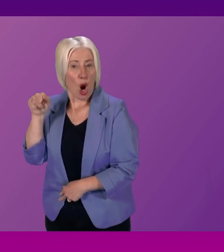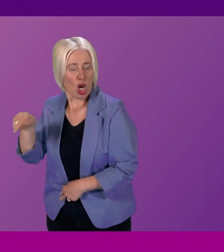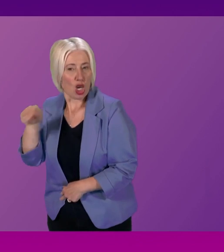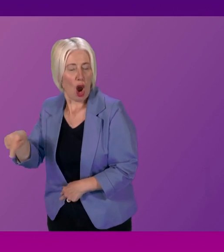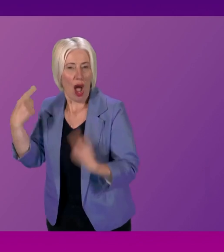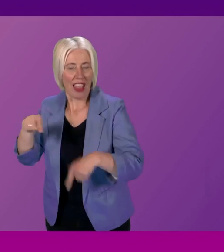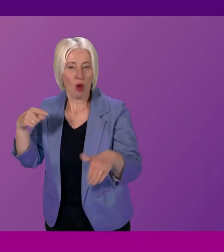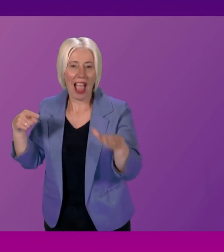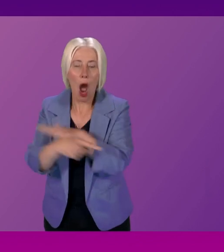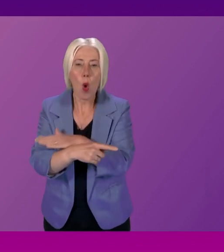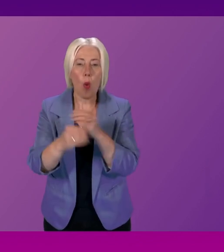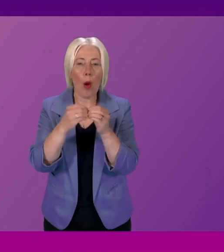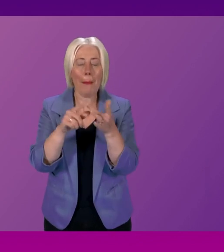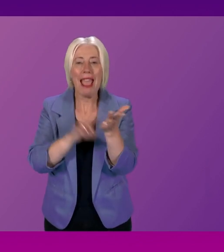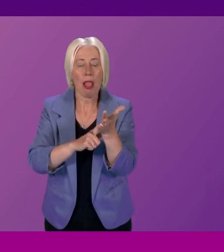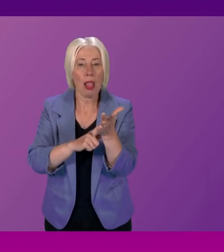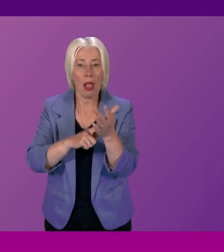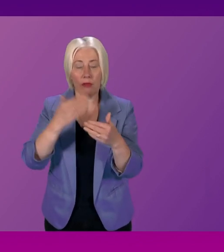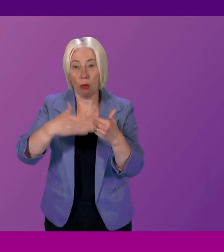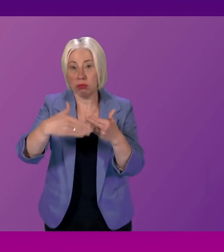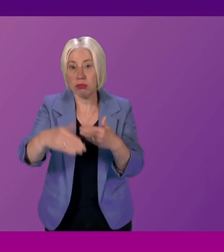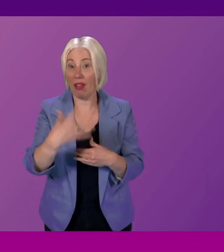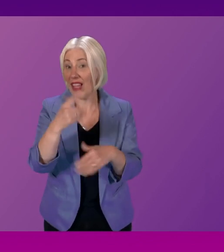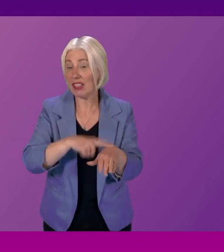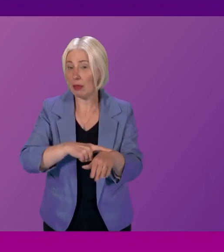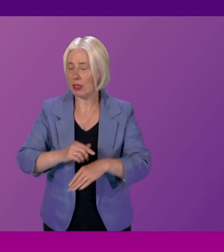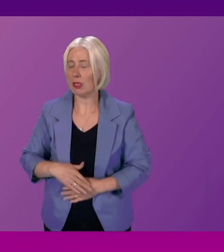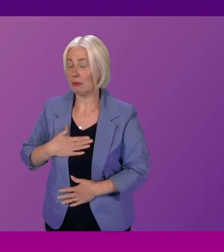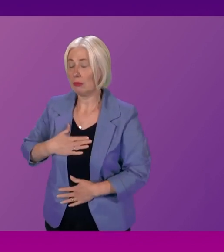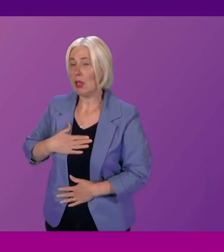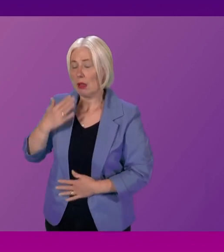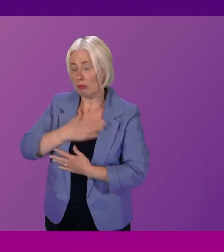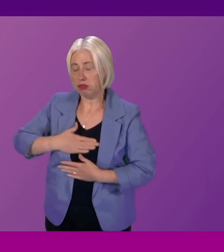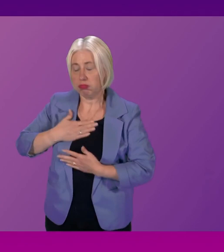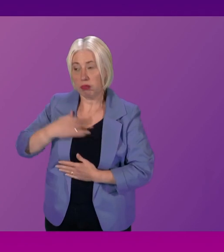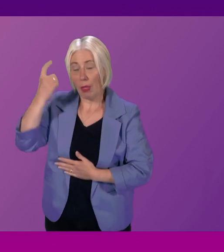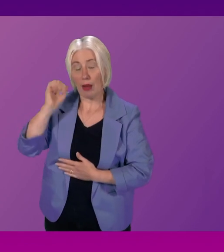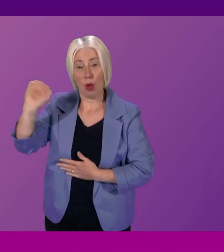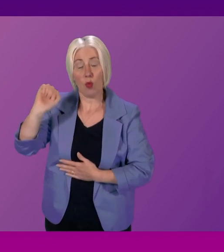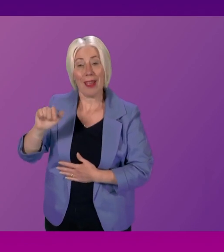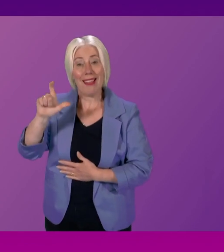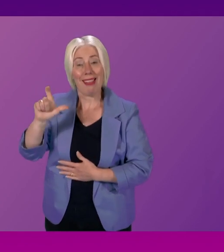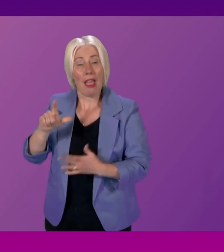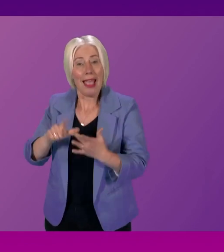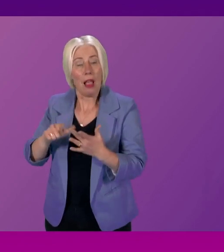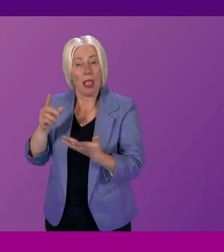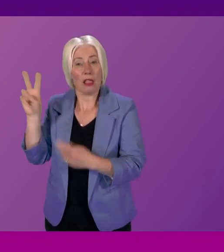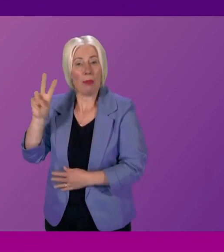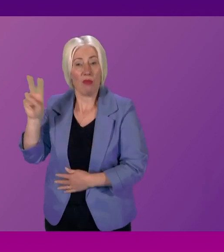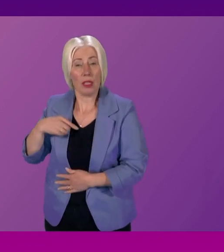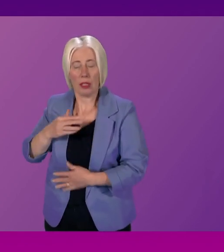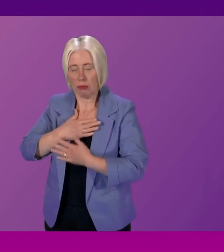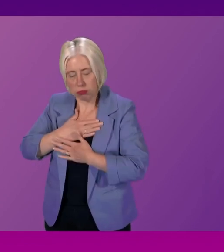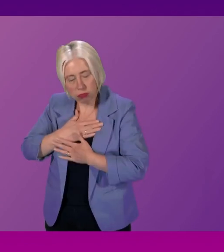First and foremost, my thoughts are very much with Ian and Fiona, the parents, Claire's parents. I cannot imagine